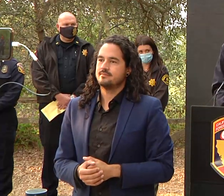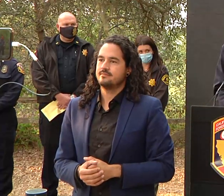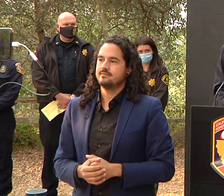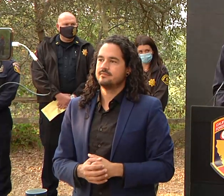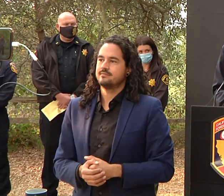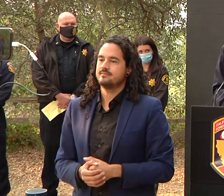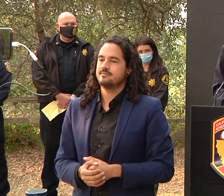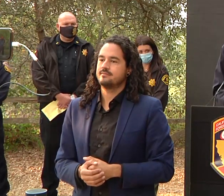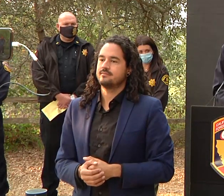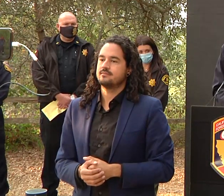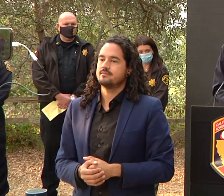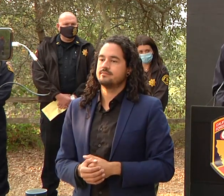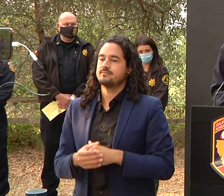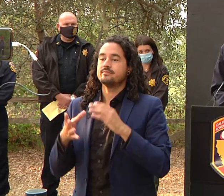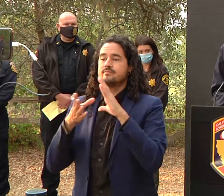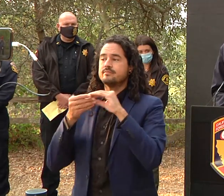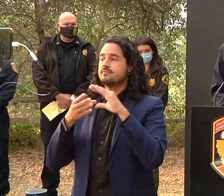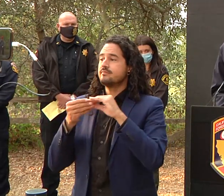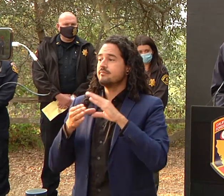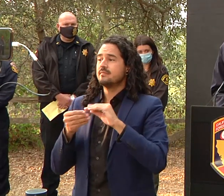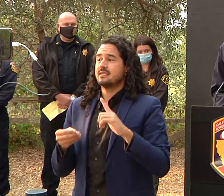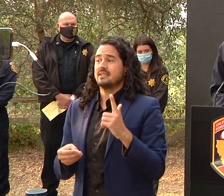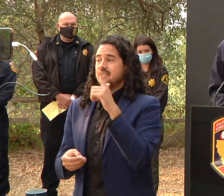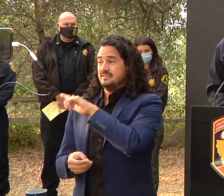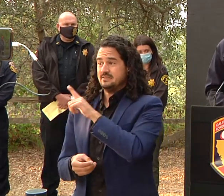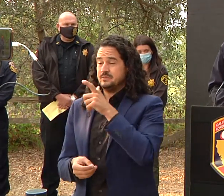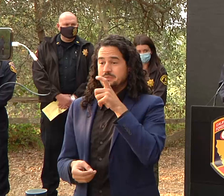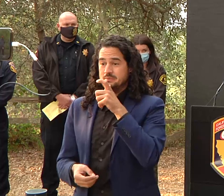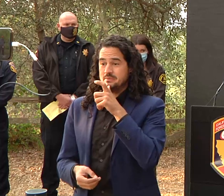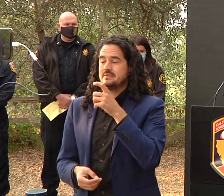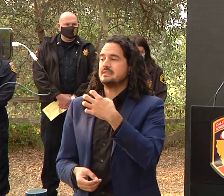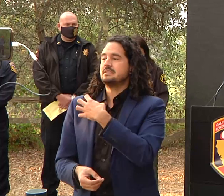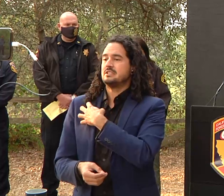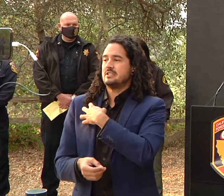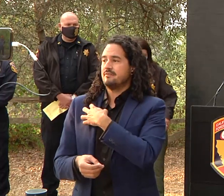speaking next from the santa cruz county sheriff's office is ashley keen